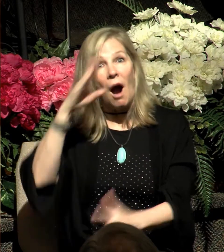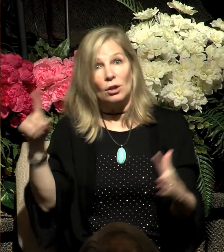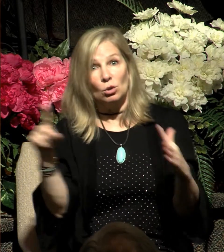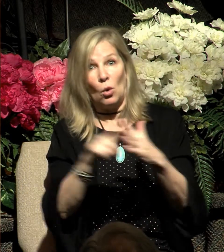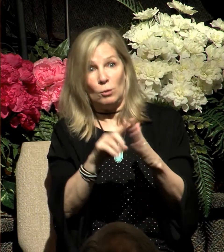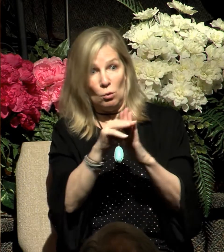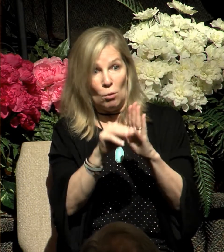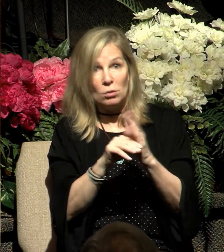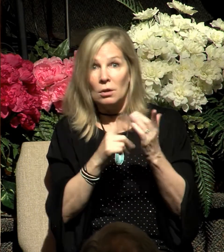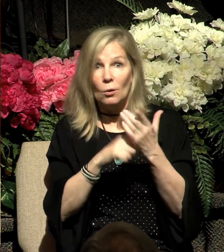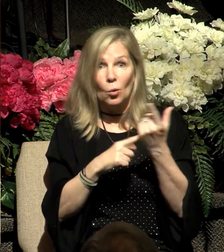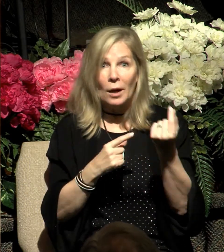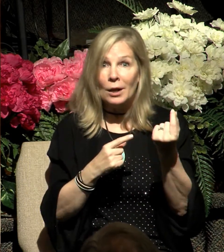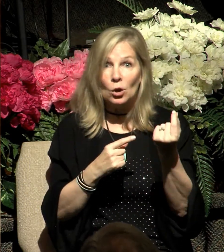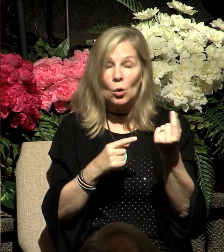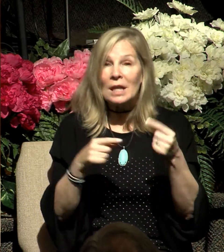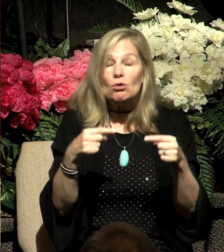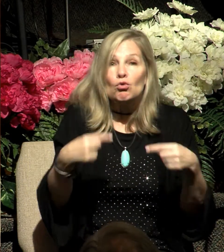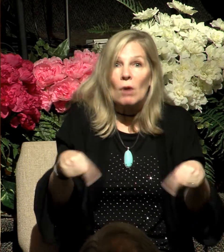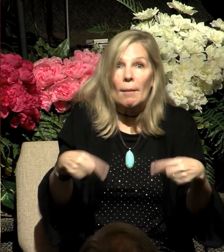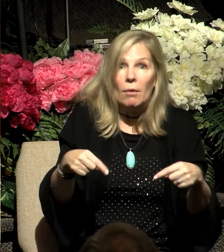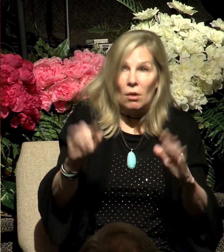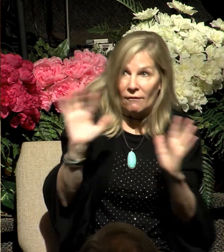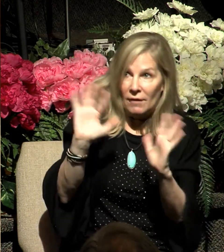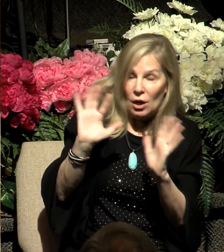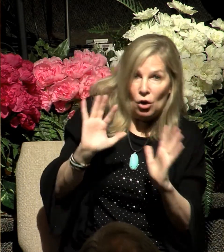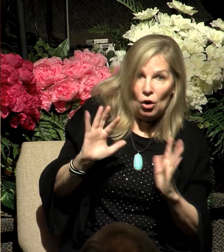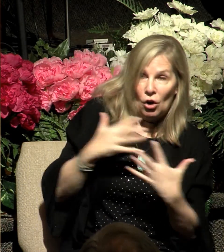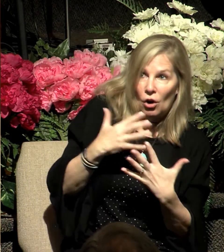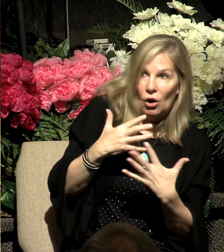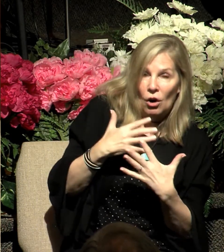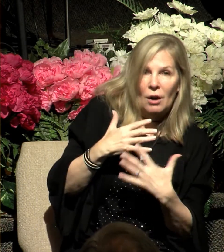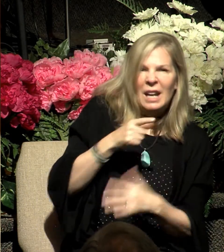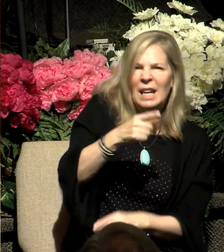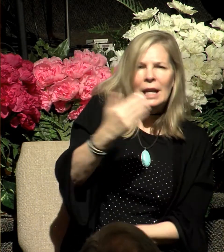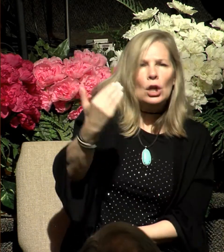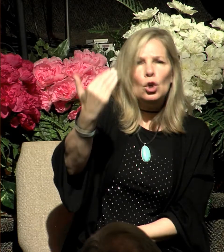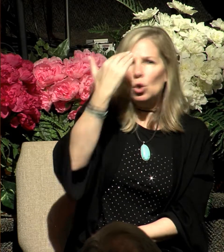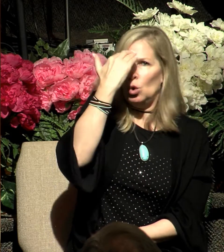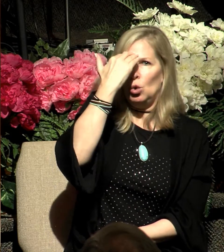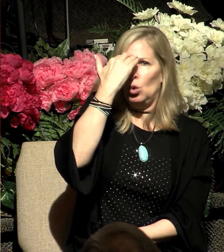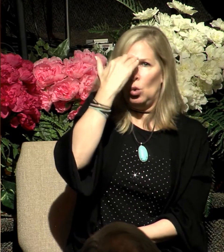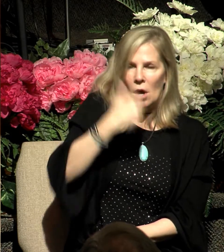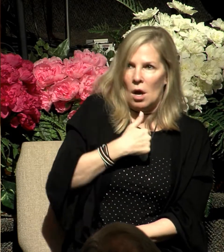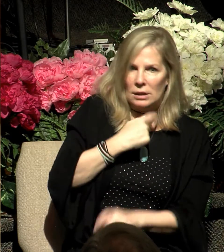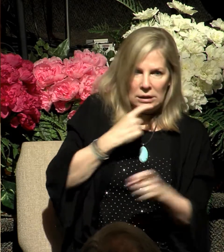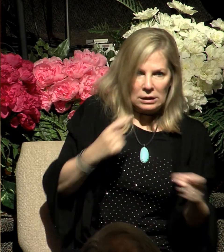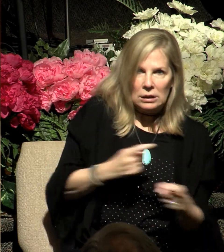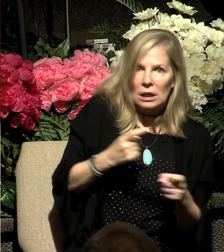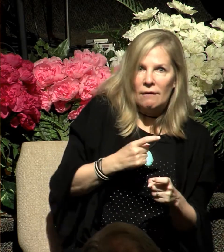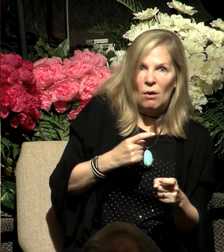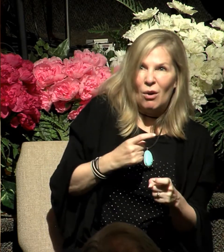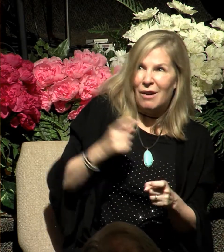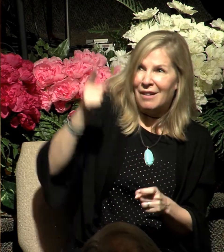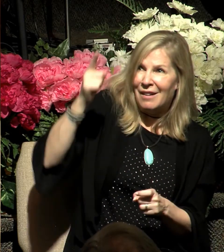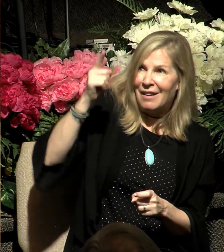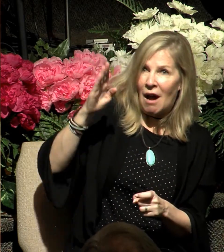Moses did. He trembled in fear because he knew that being a sinful human being, that's how you react